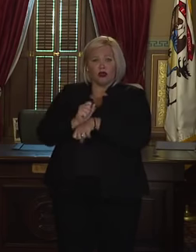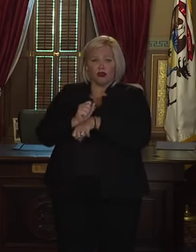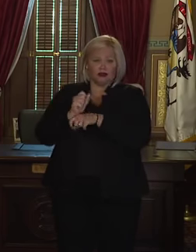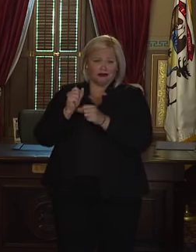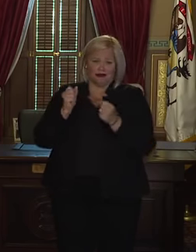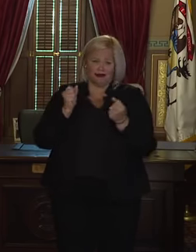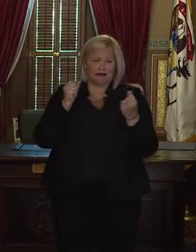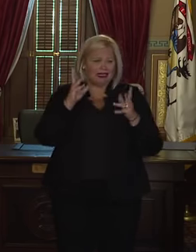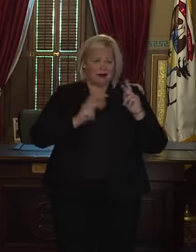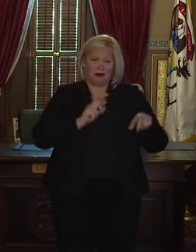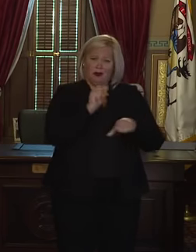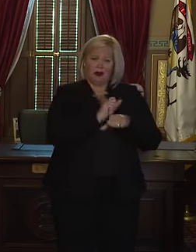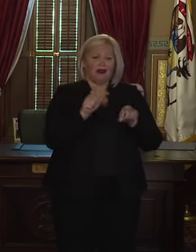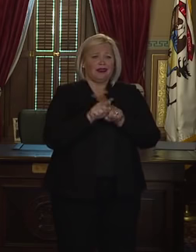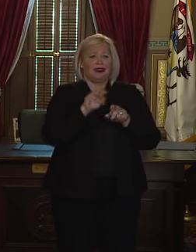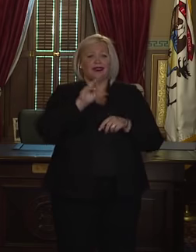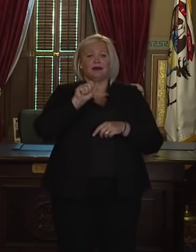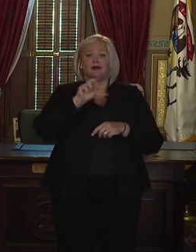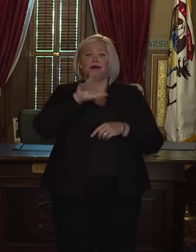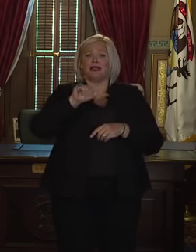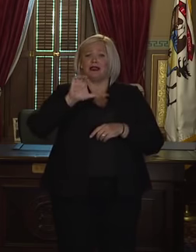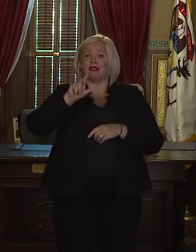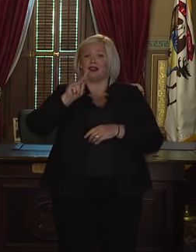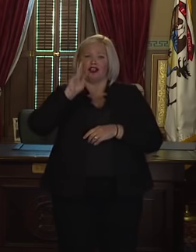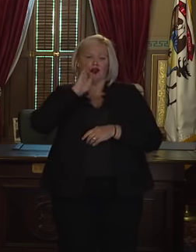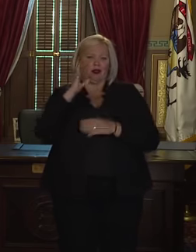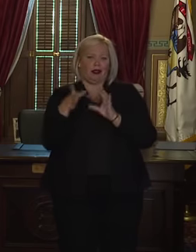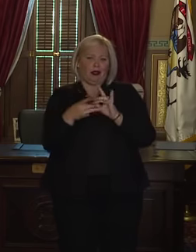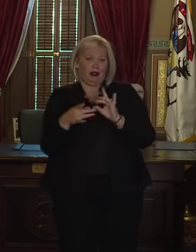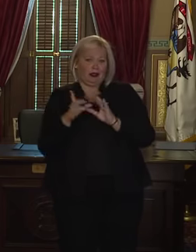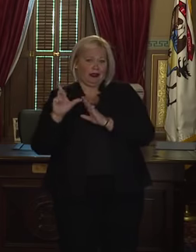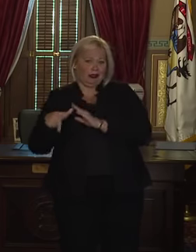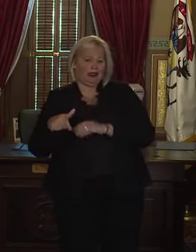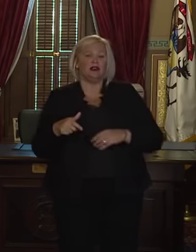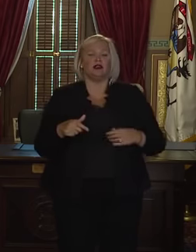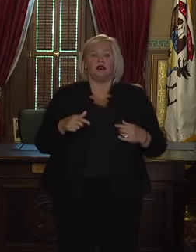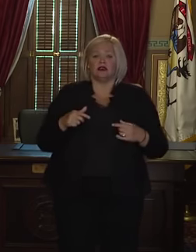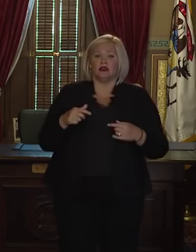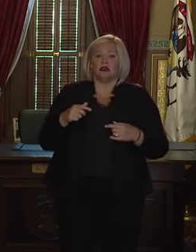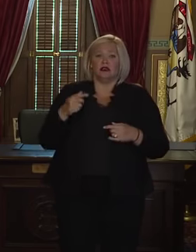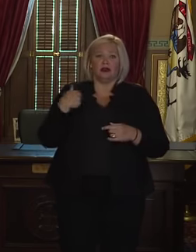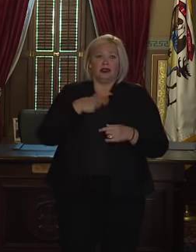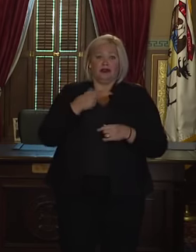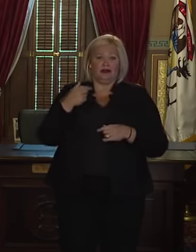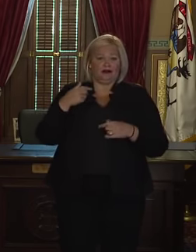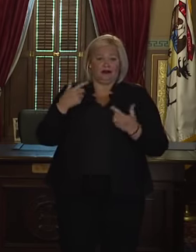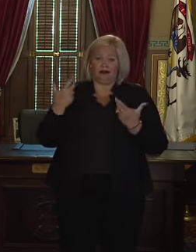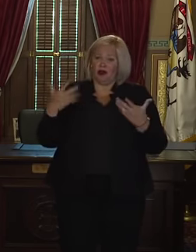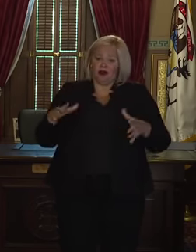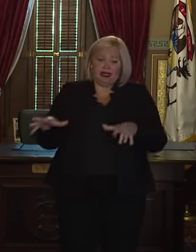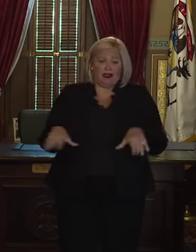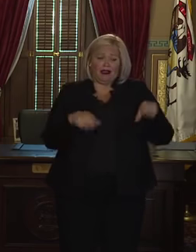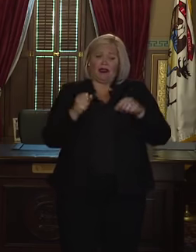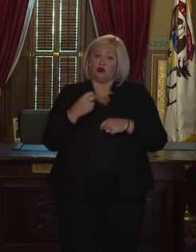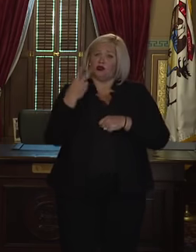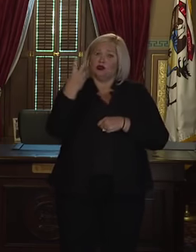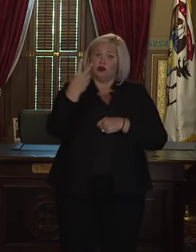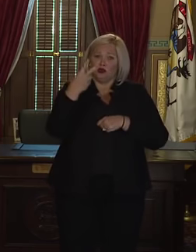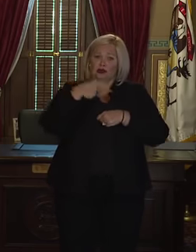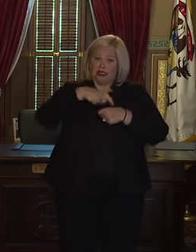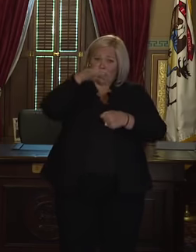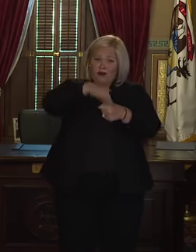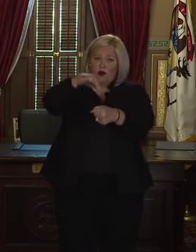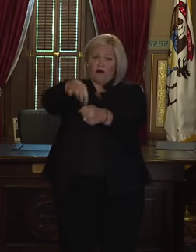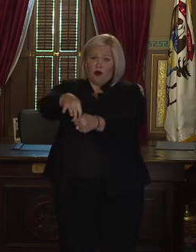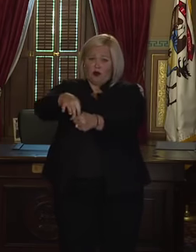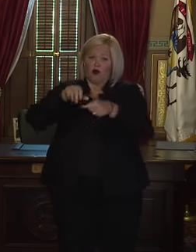so many, like Mary Clark, who's going to speak to us. We have had two historic elections in Michigan in the midst of